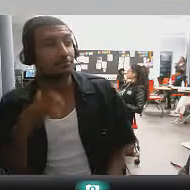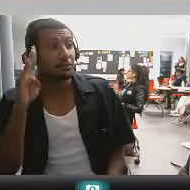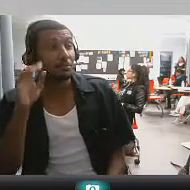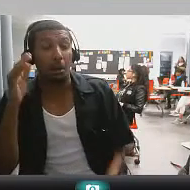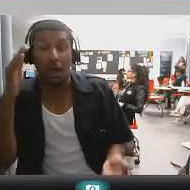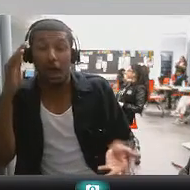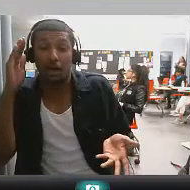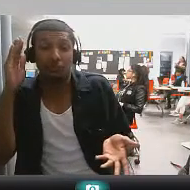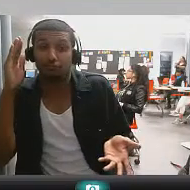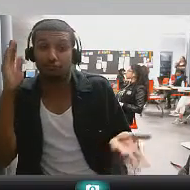I mean